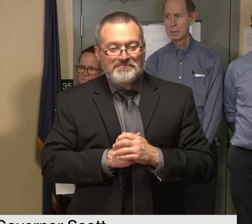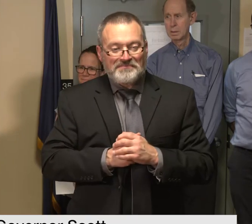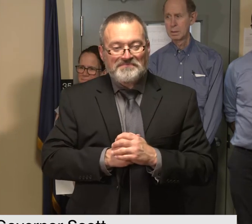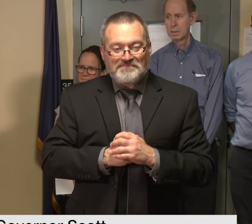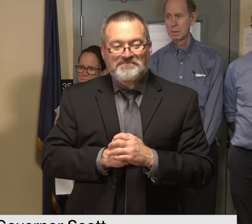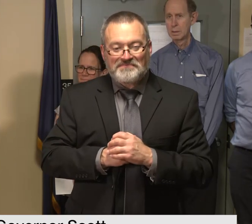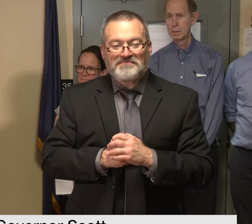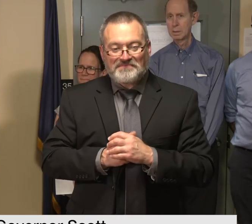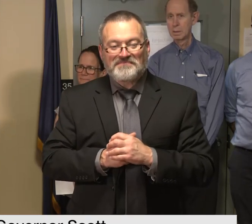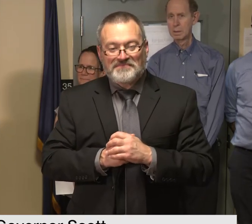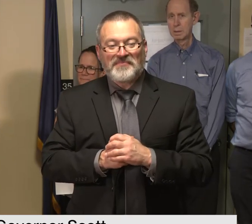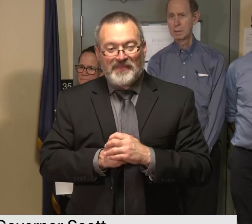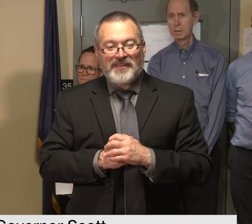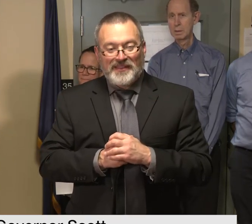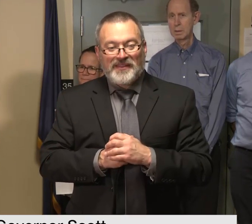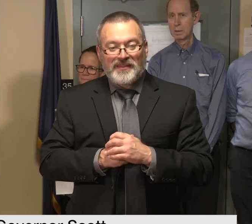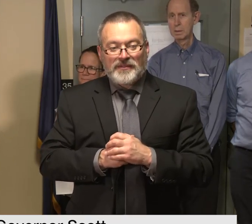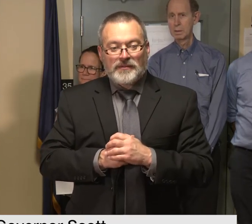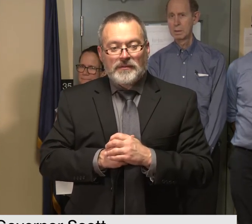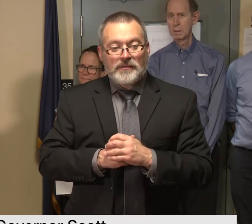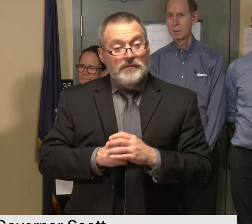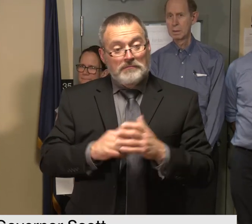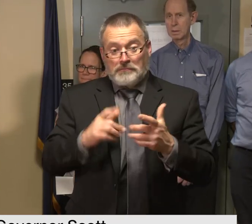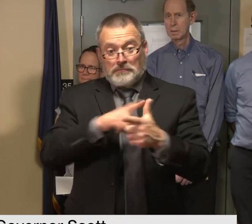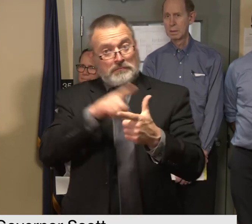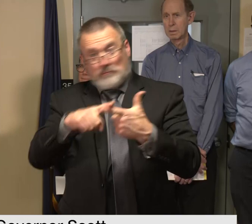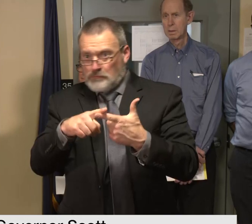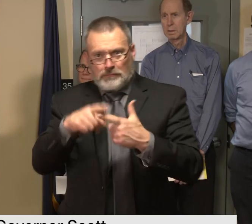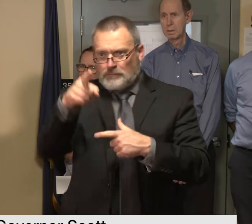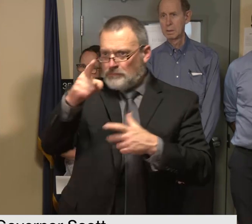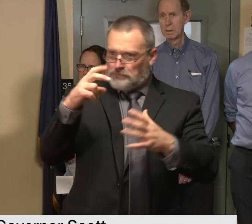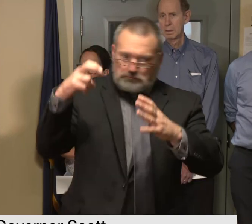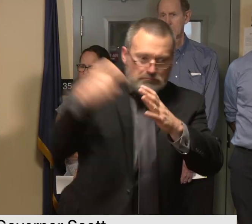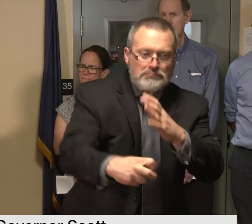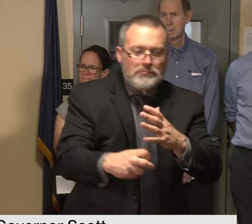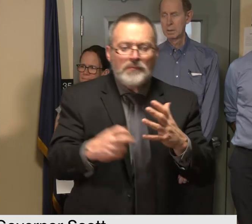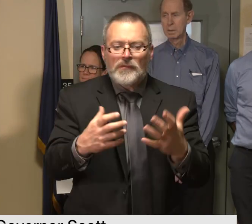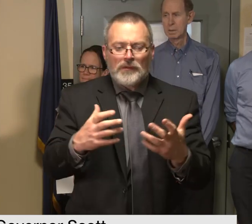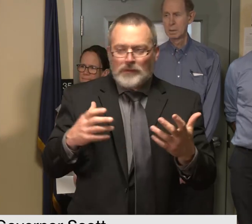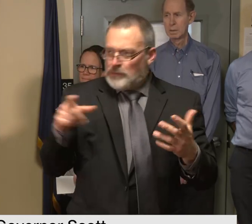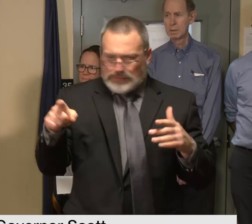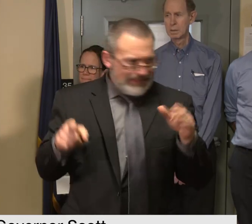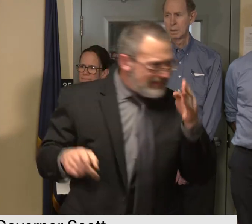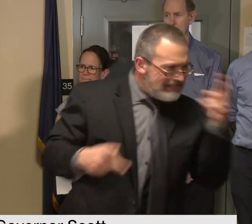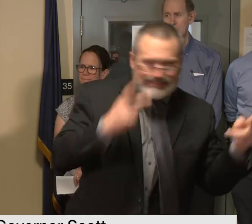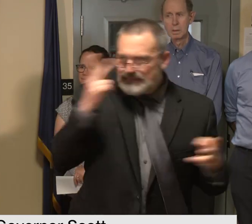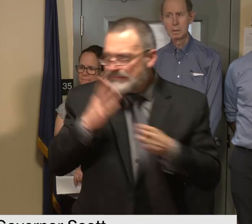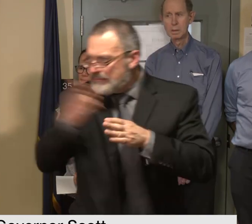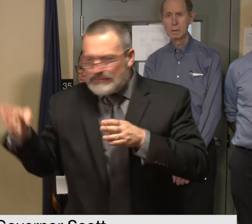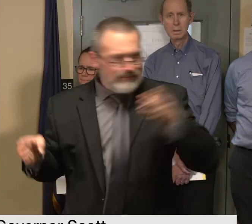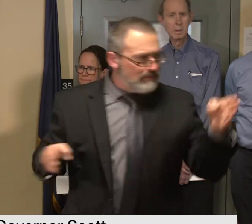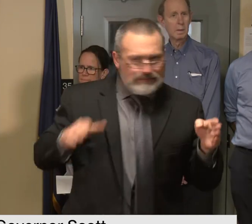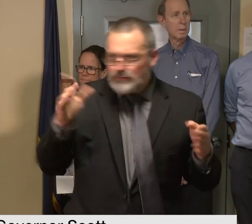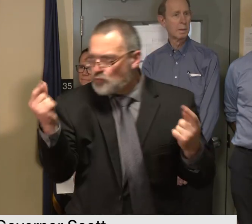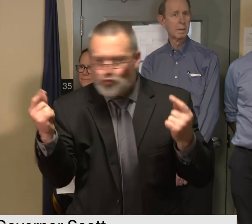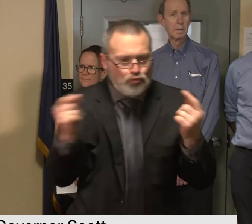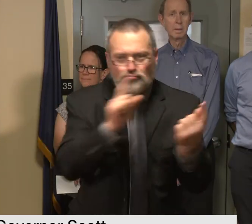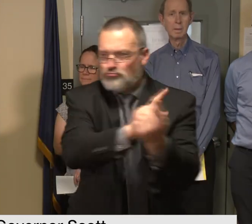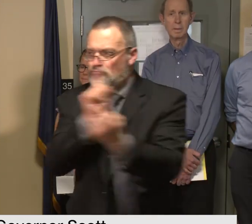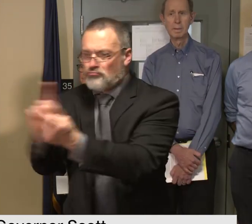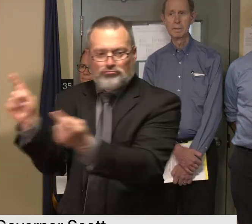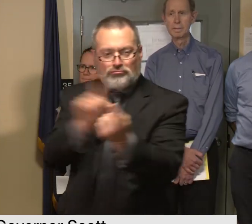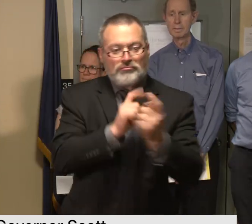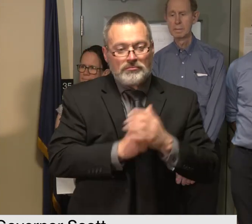or you can simply roll up your sleeves grab a shovel and help your neighbors check with your town